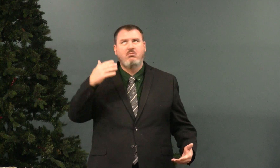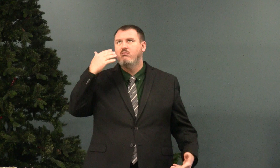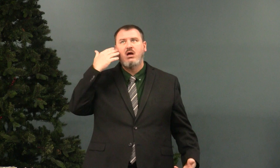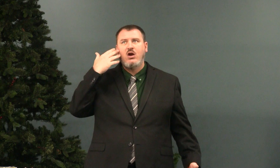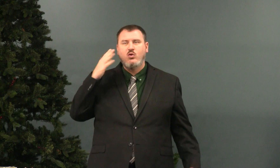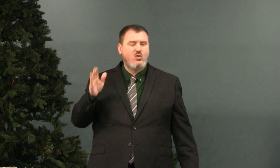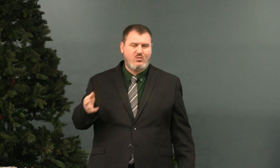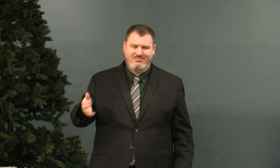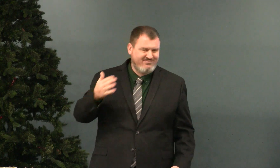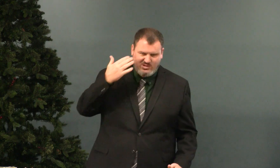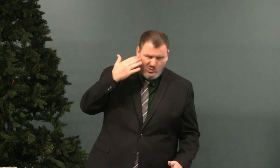I don't know.